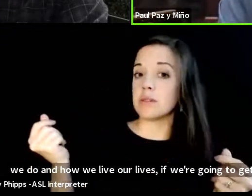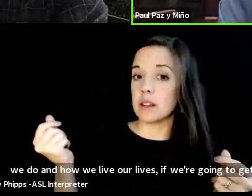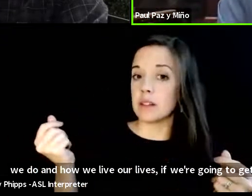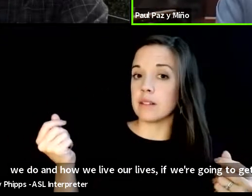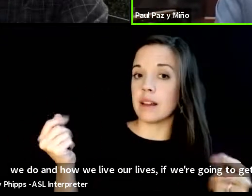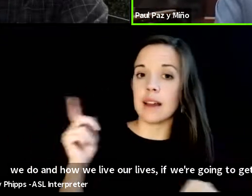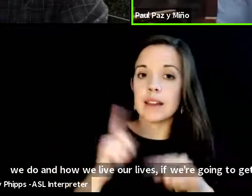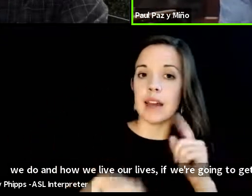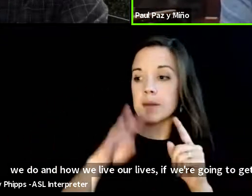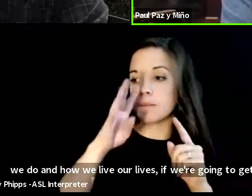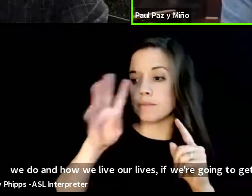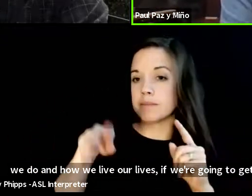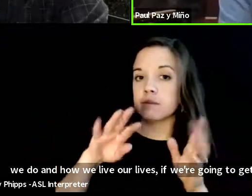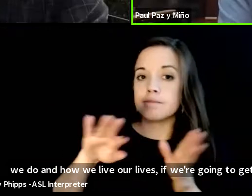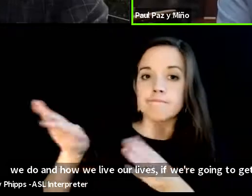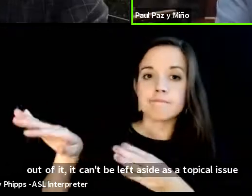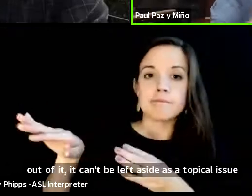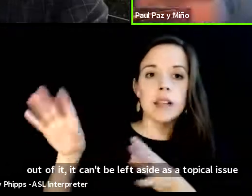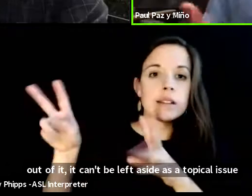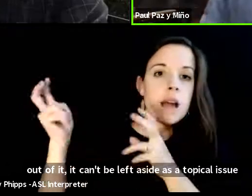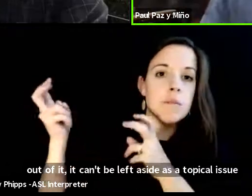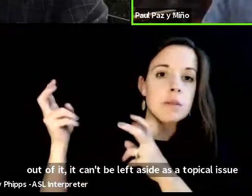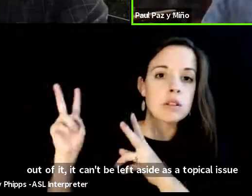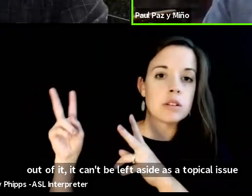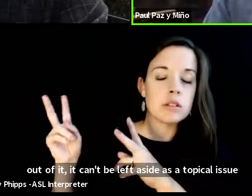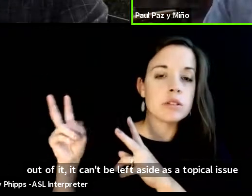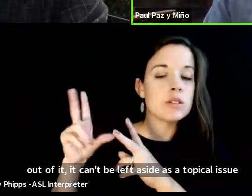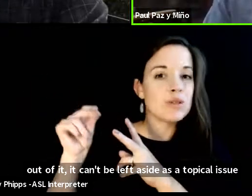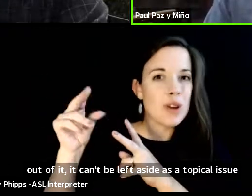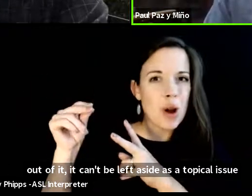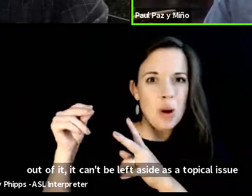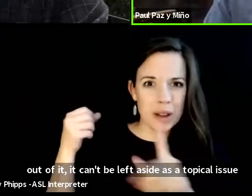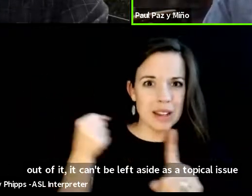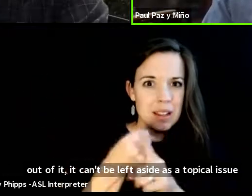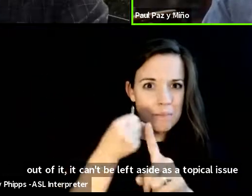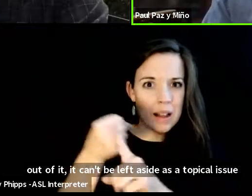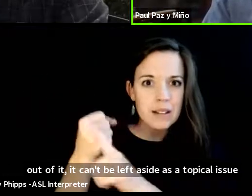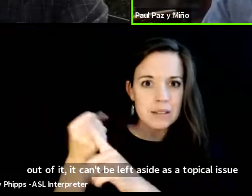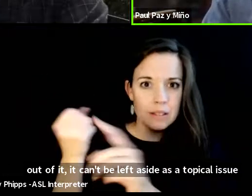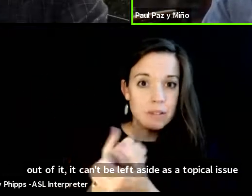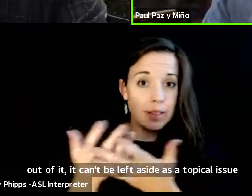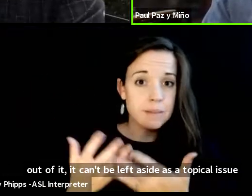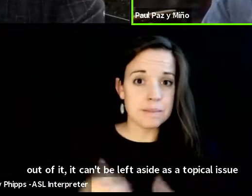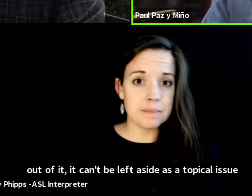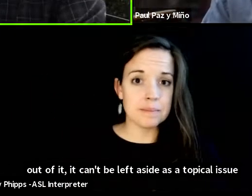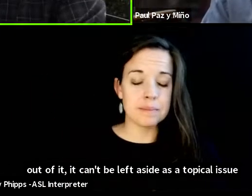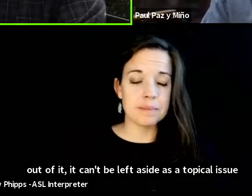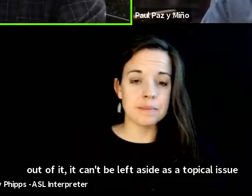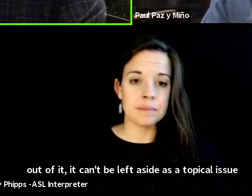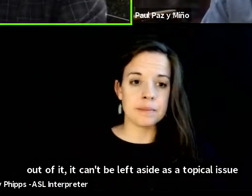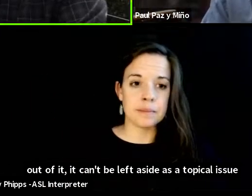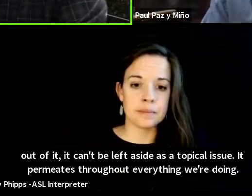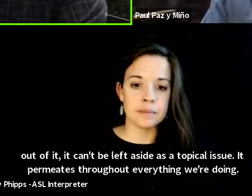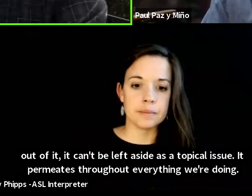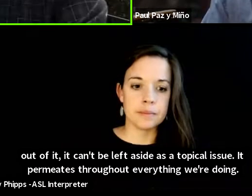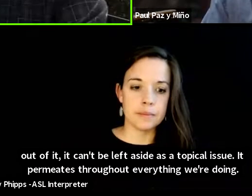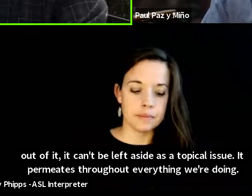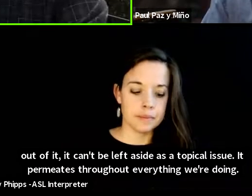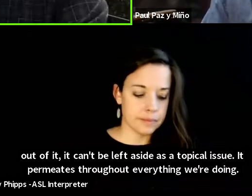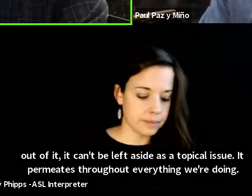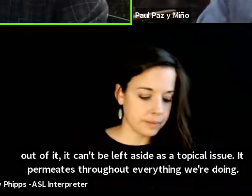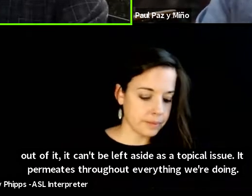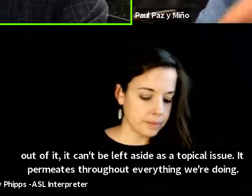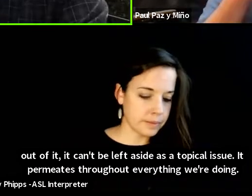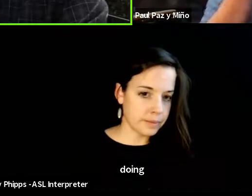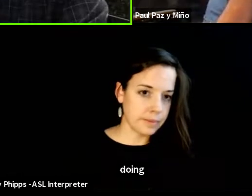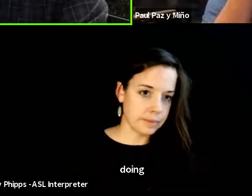aside as a topical issue it permeates throughout everything we're doing um i have a